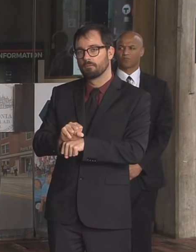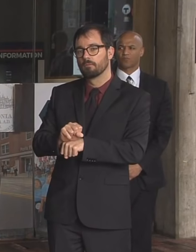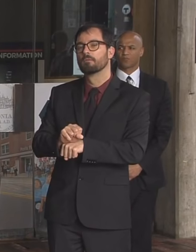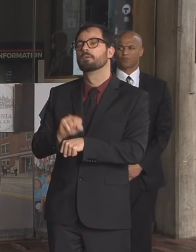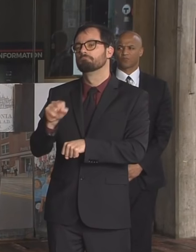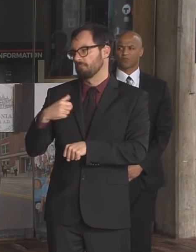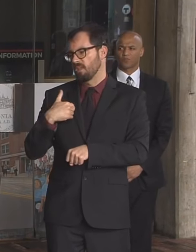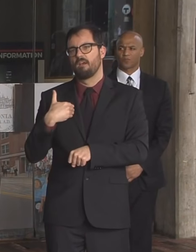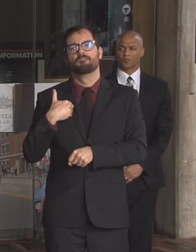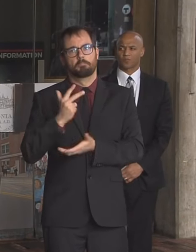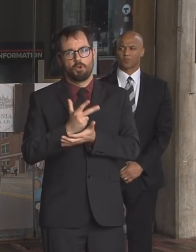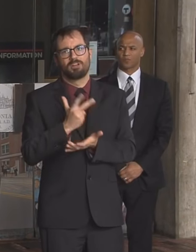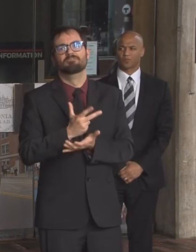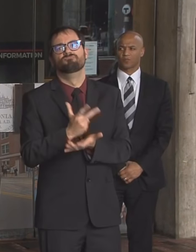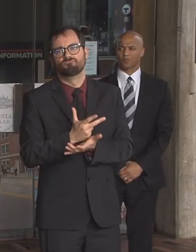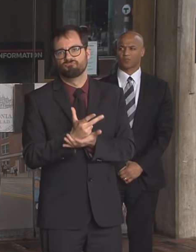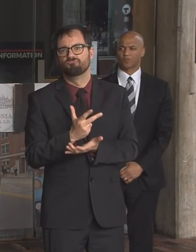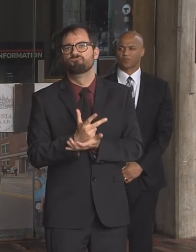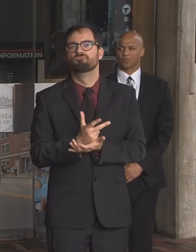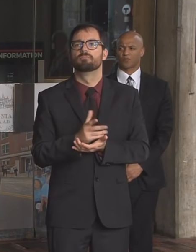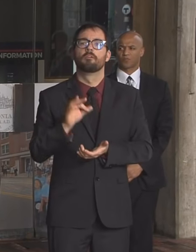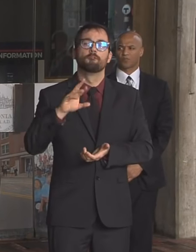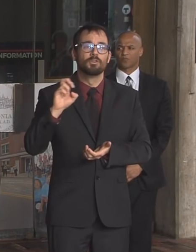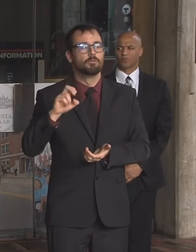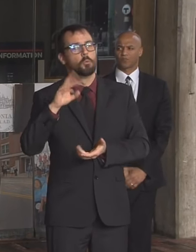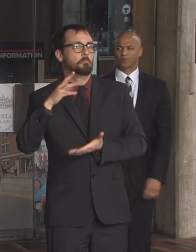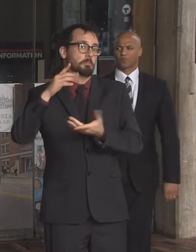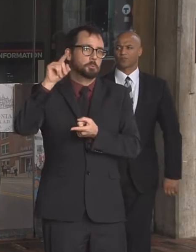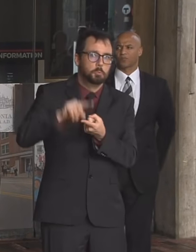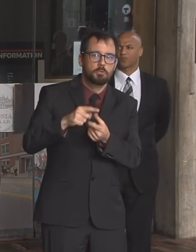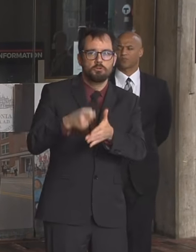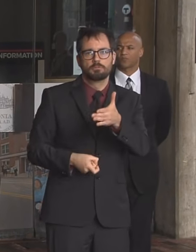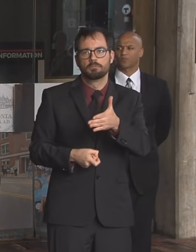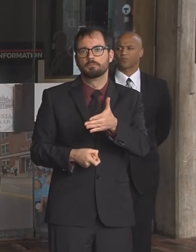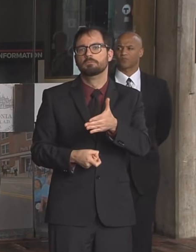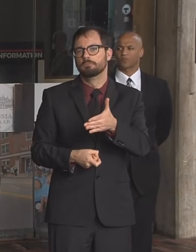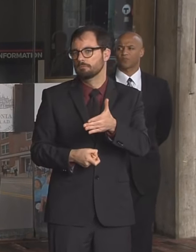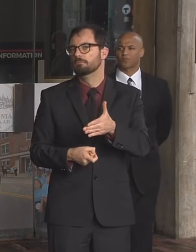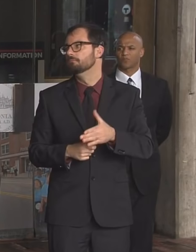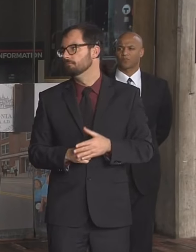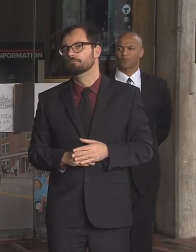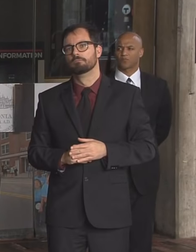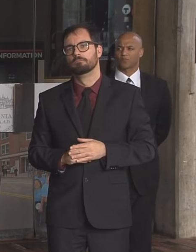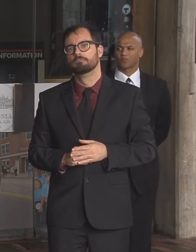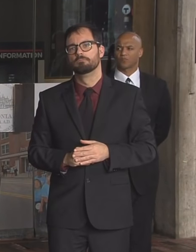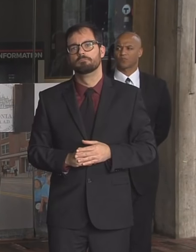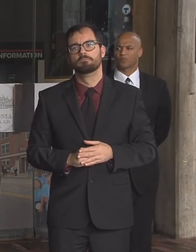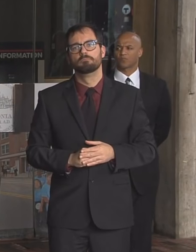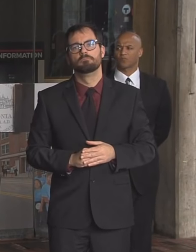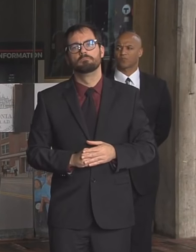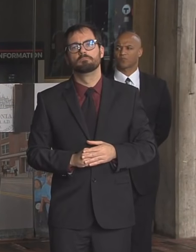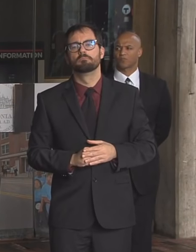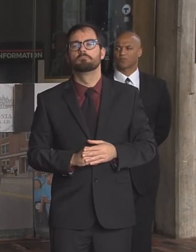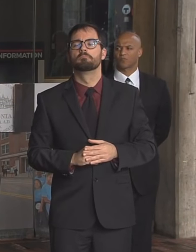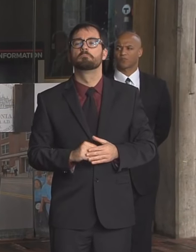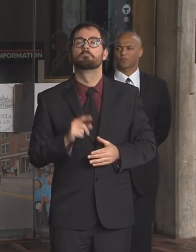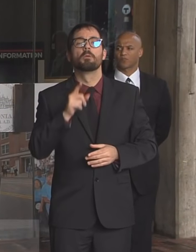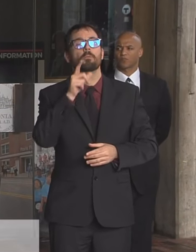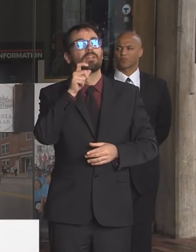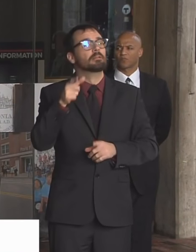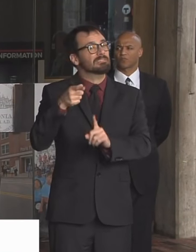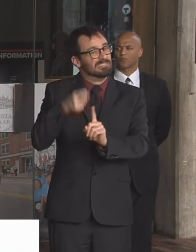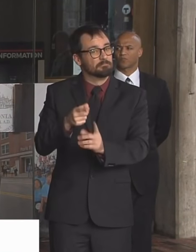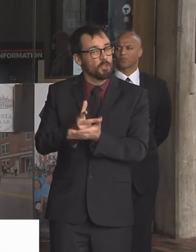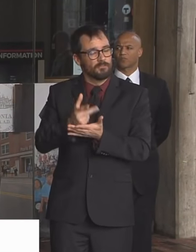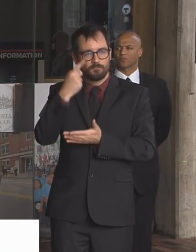working we're doing that today so when we put the call out this morning for that um this is about parking for medical personnel we put the call out for that this morning